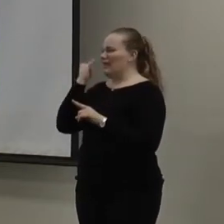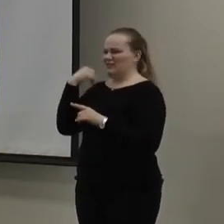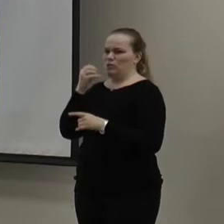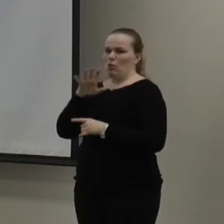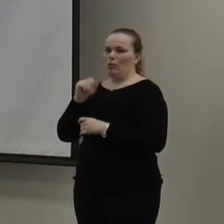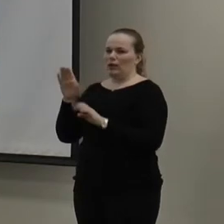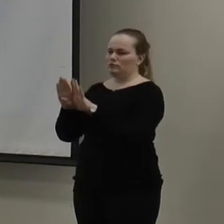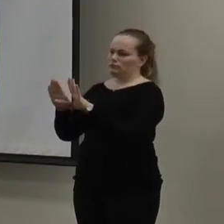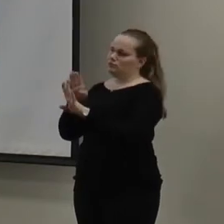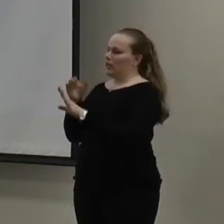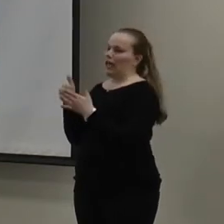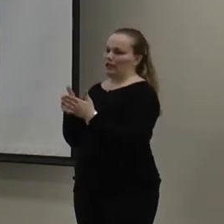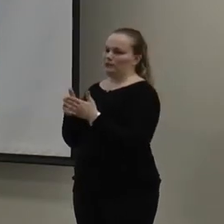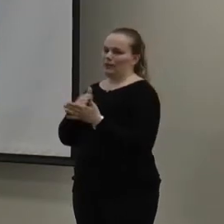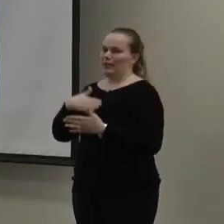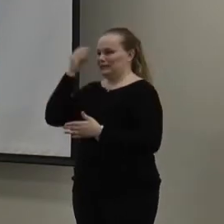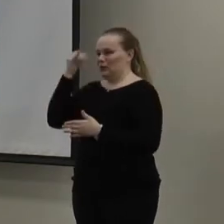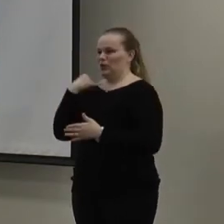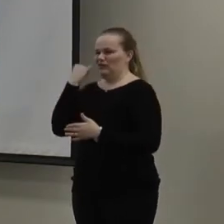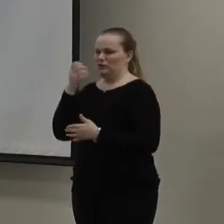it gets a little too twisted. Please let me know.